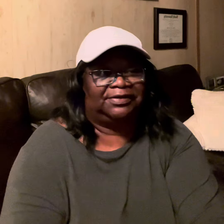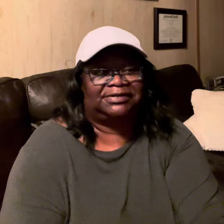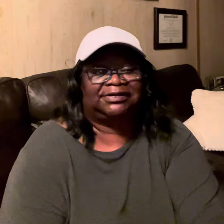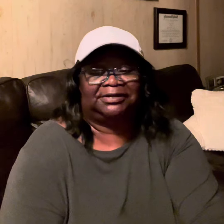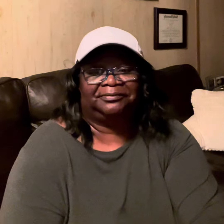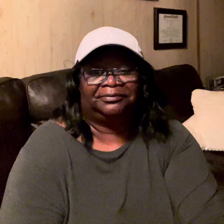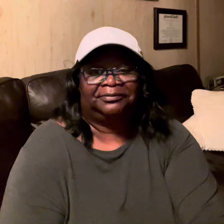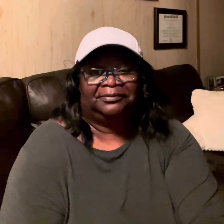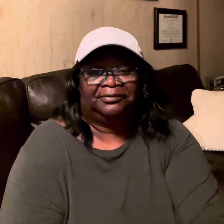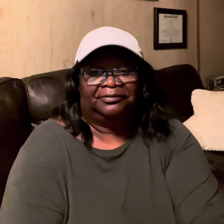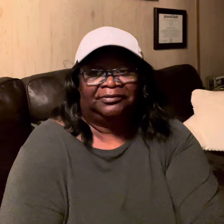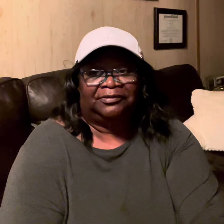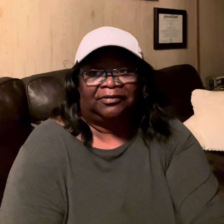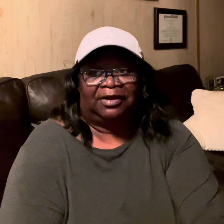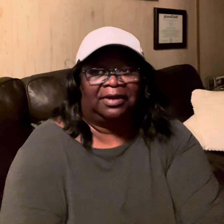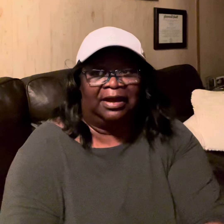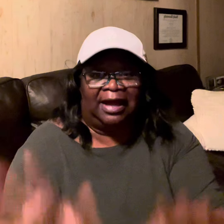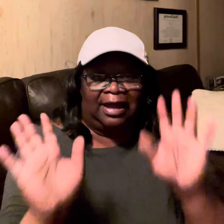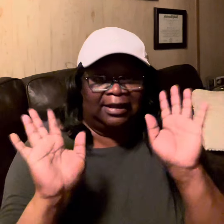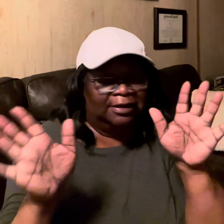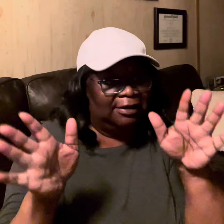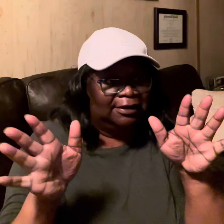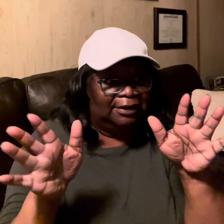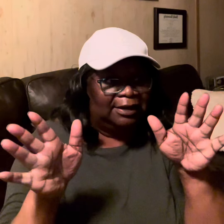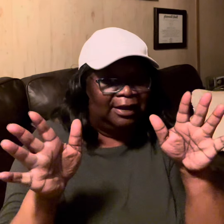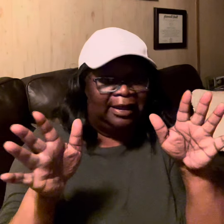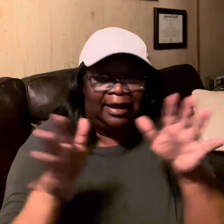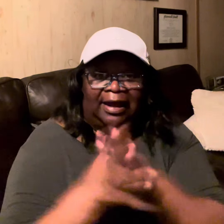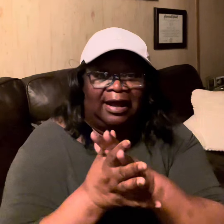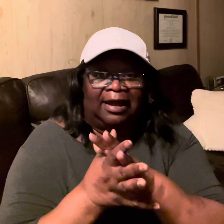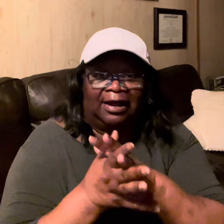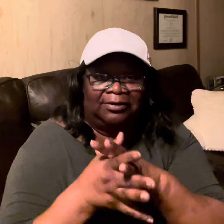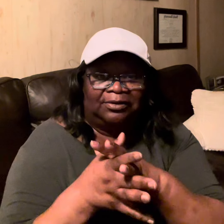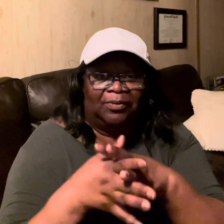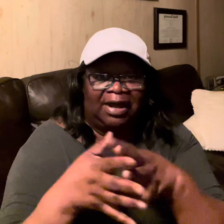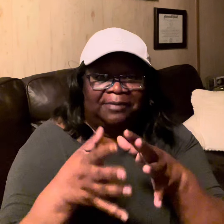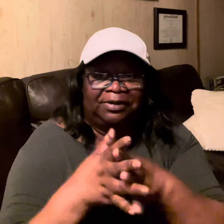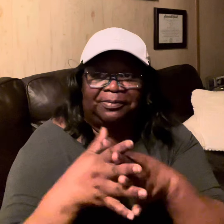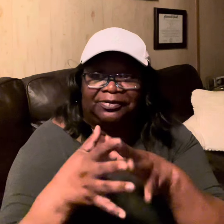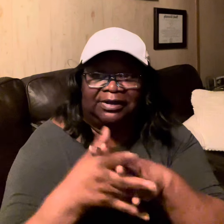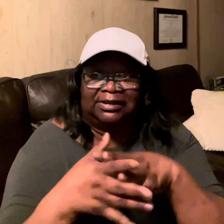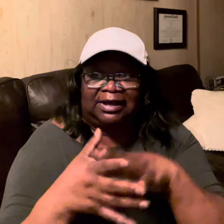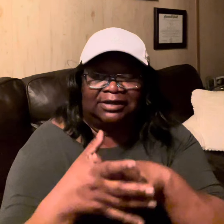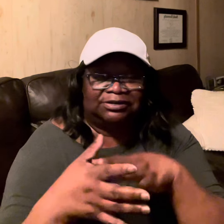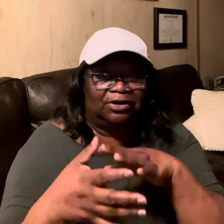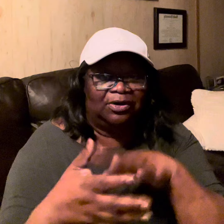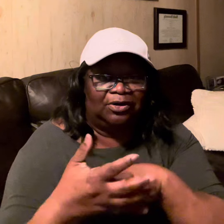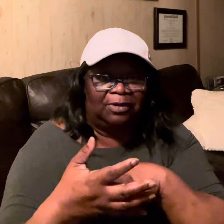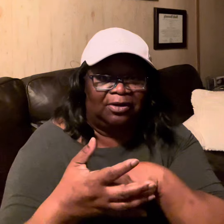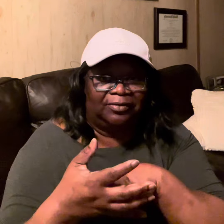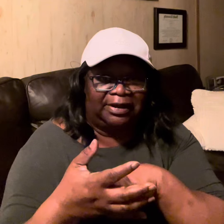visiting but I don't know why people think that I should go home already